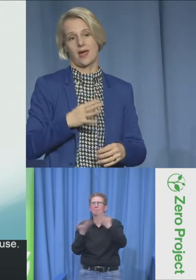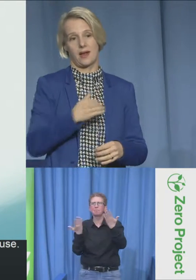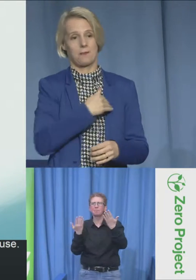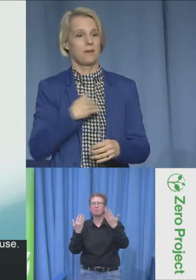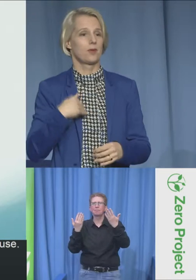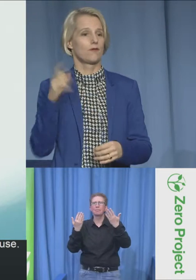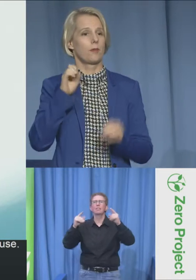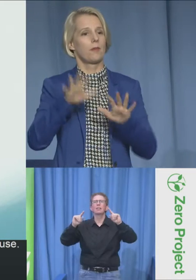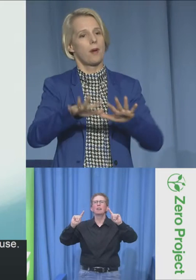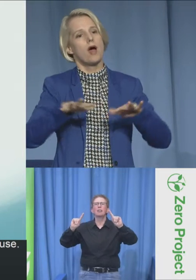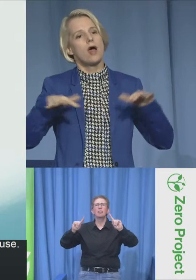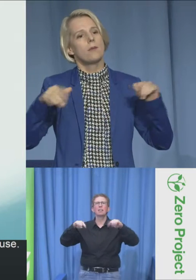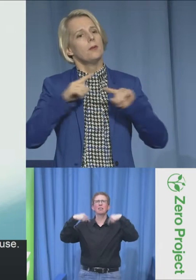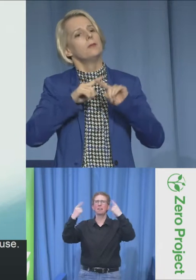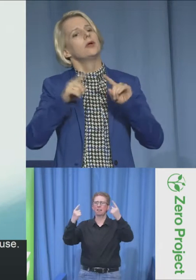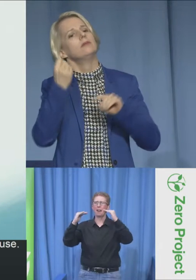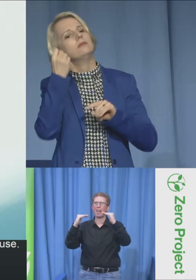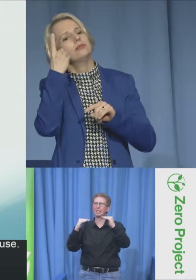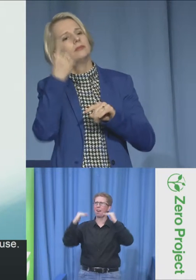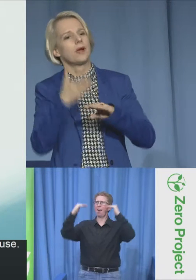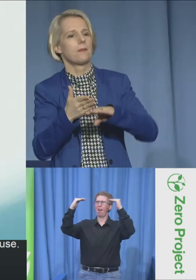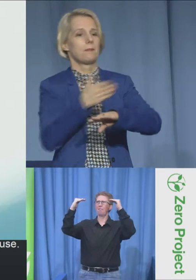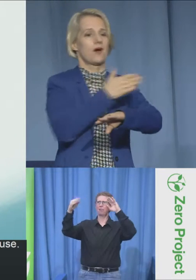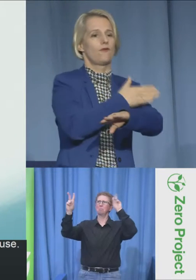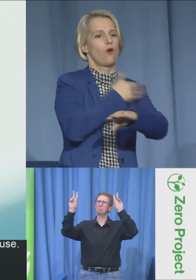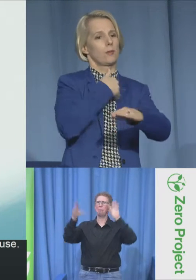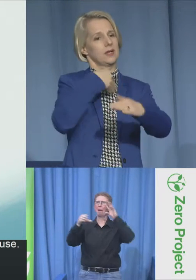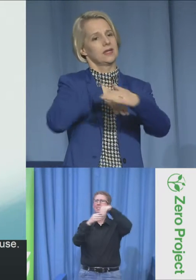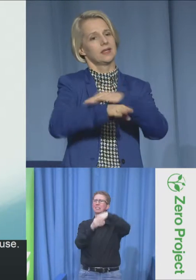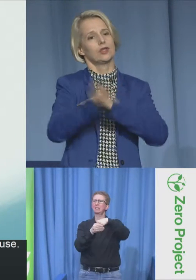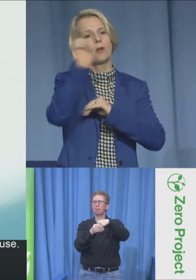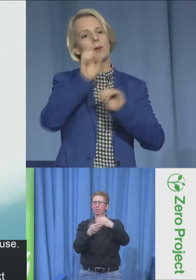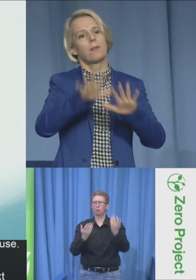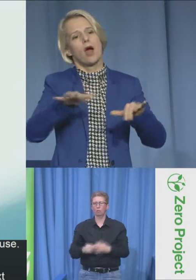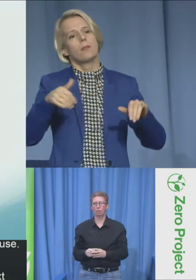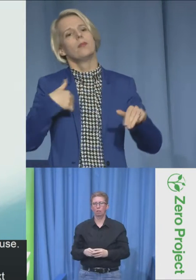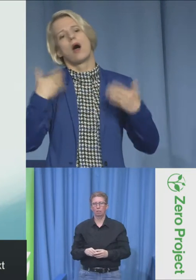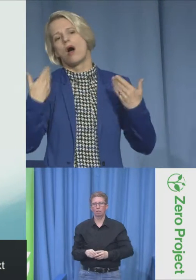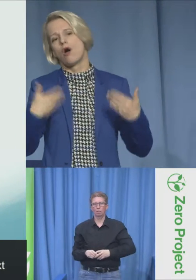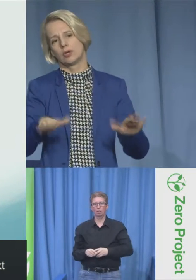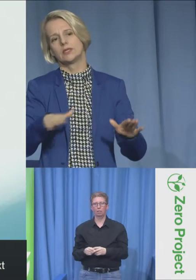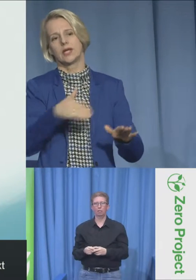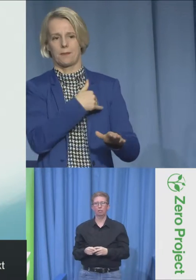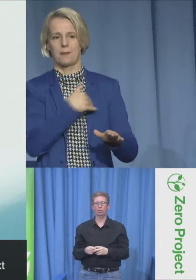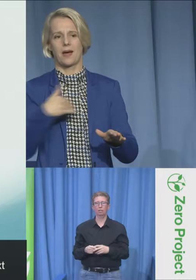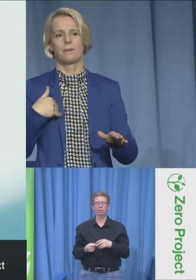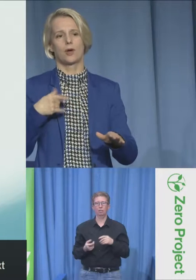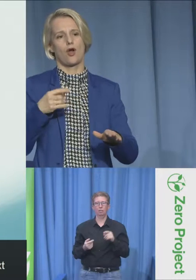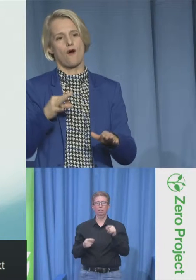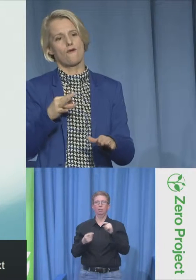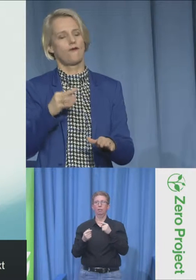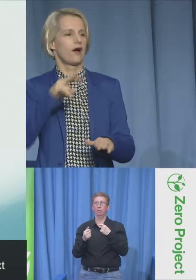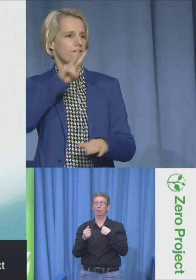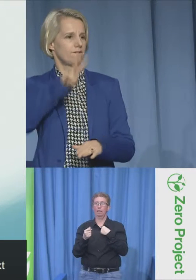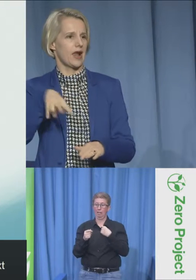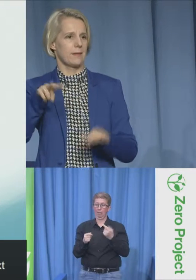I am the first female member of the European Parliament. We have to remember that